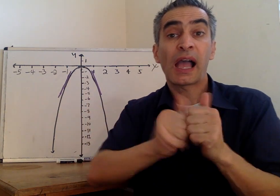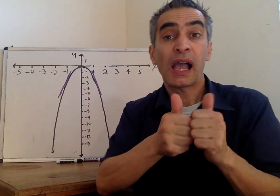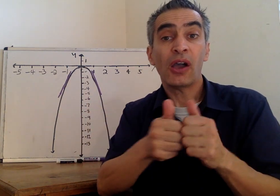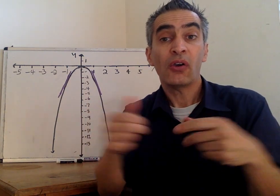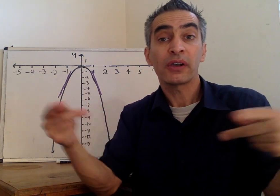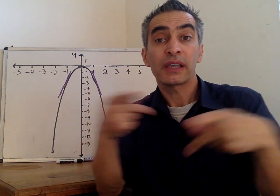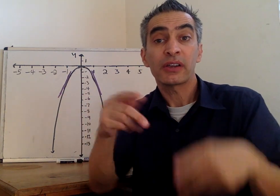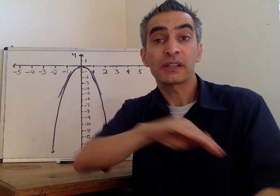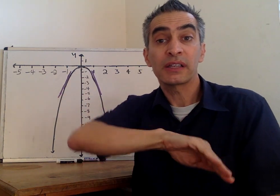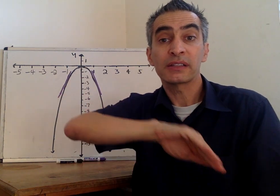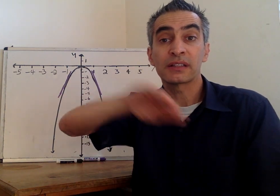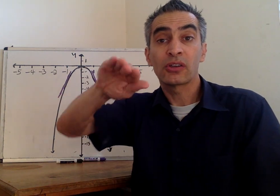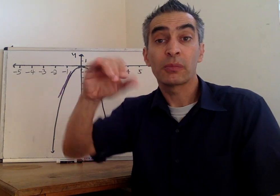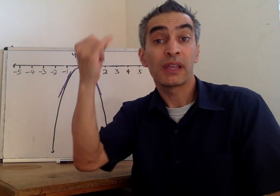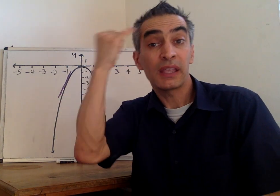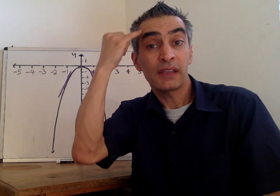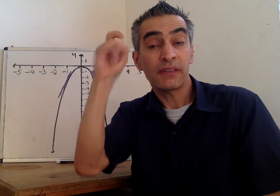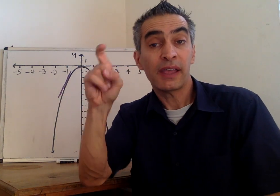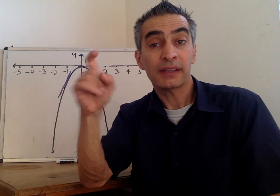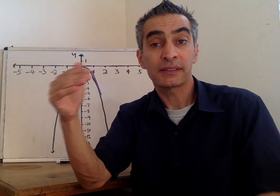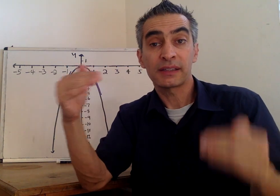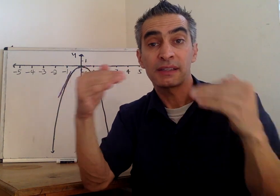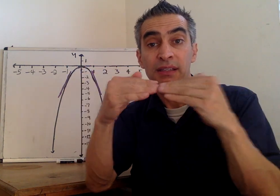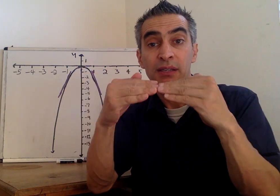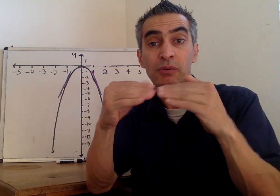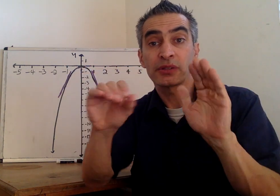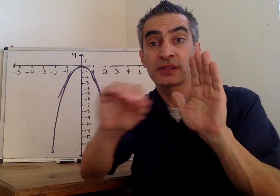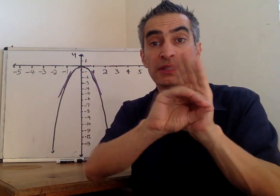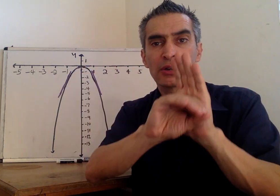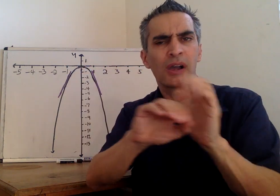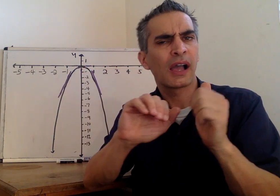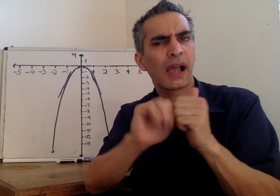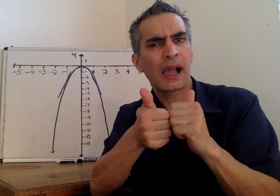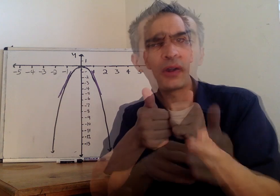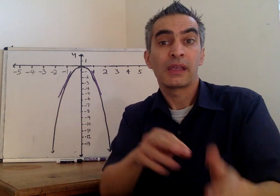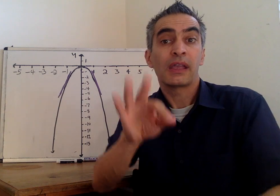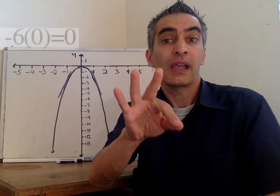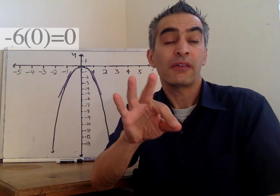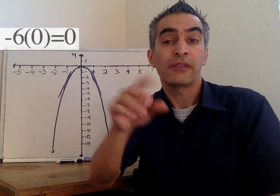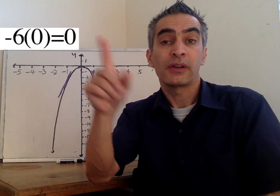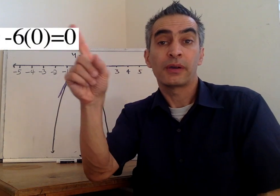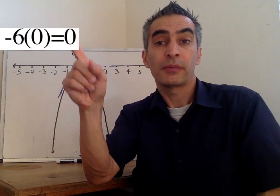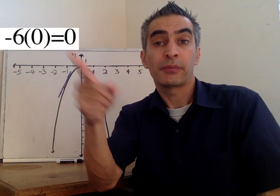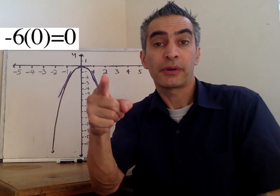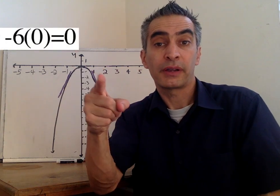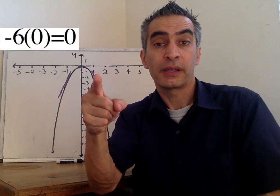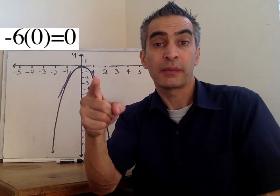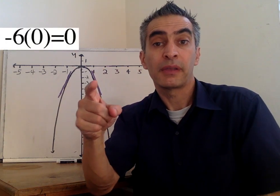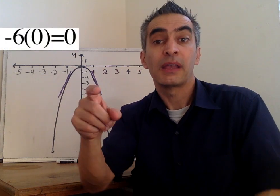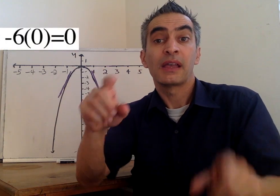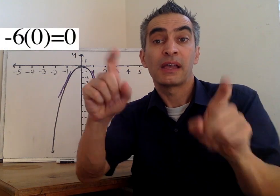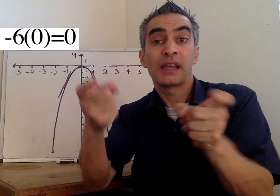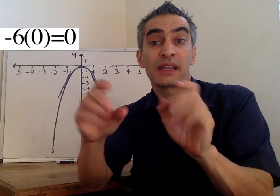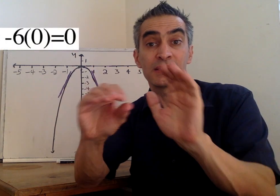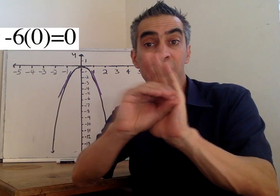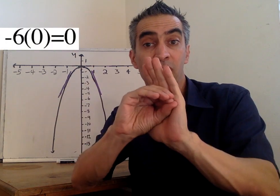How do you calculate the slope if x equals 0? f prime at 0